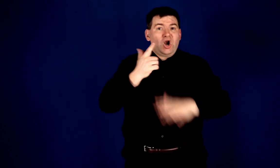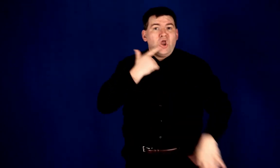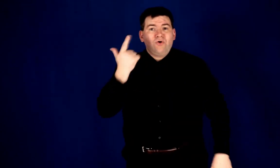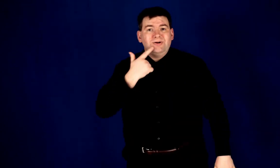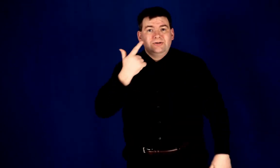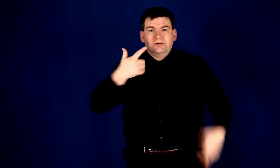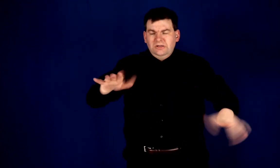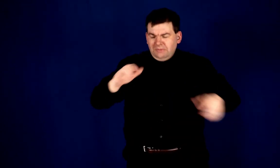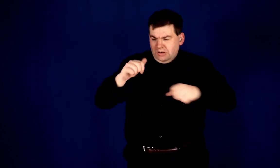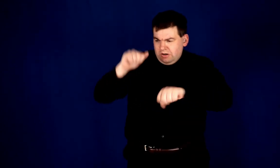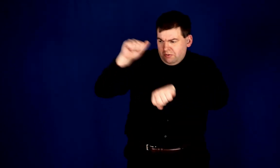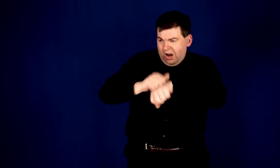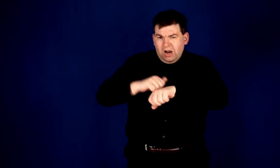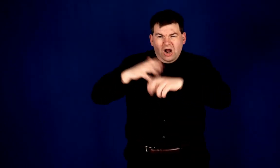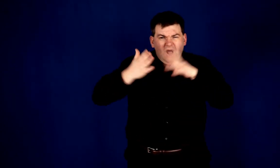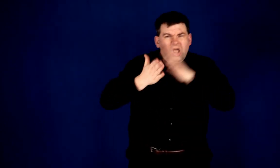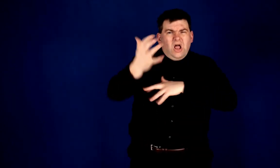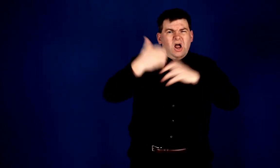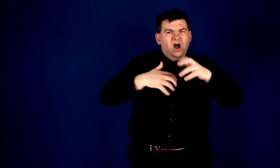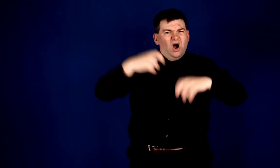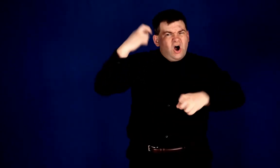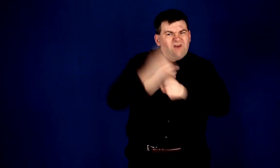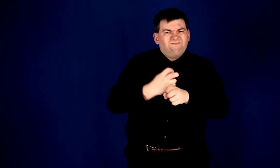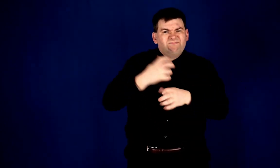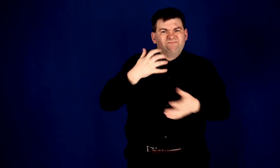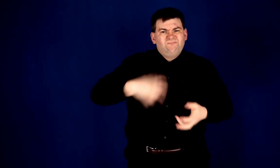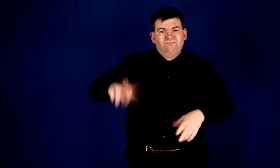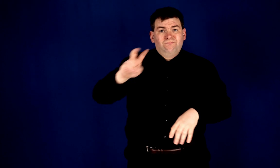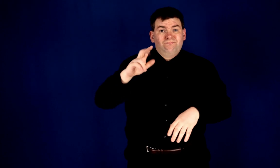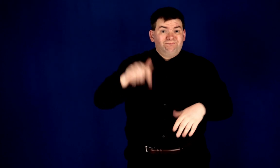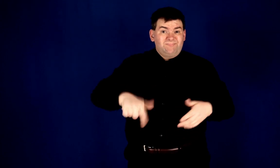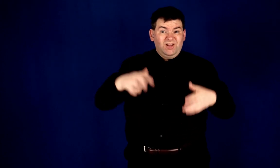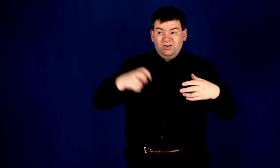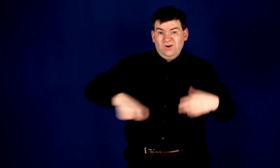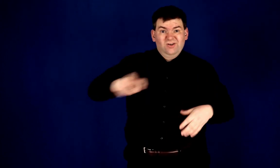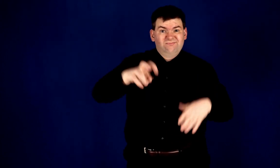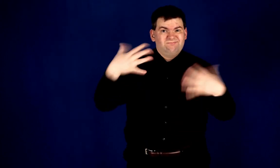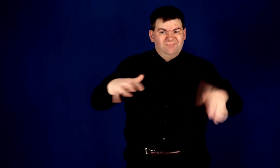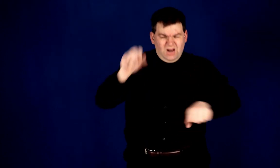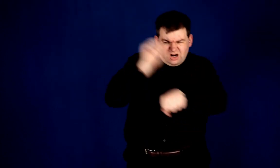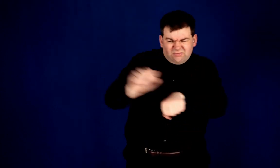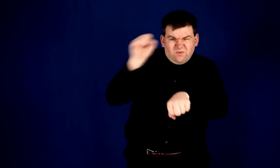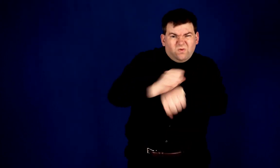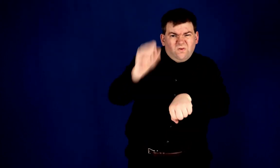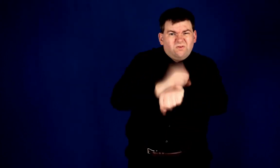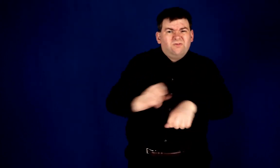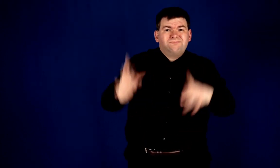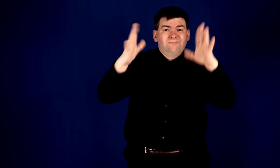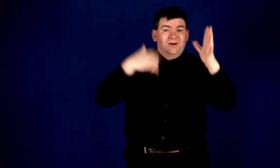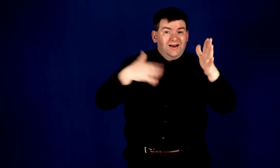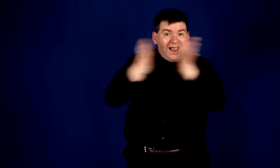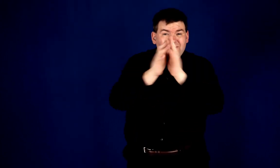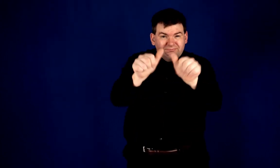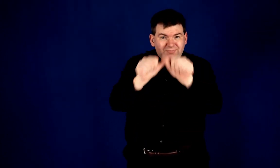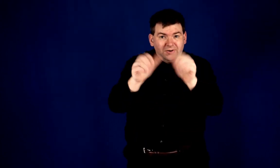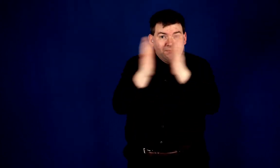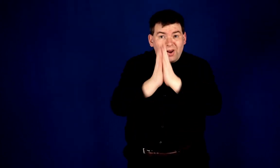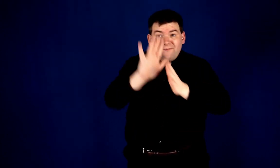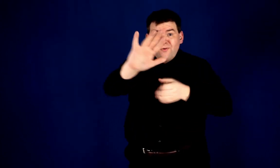Lauren, who has been my rock throughout the highs and lows of this journey. These journals have been a labor of love, and I humbly ask for your continued